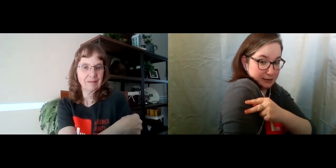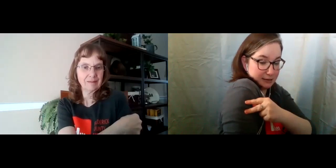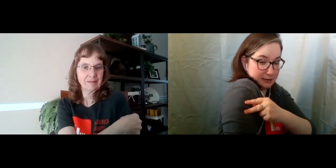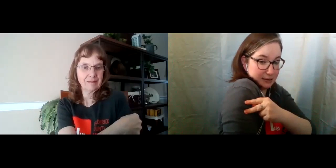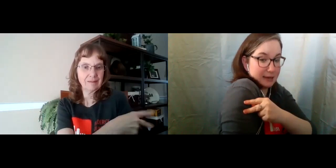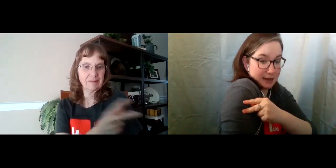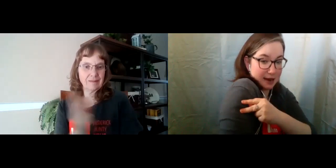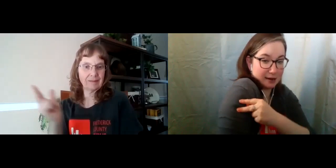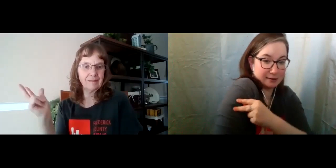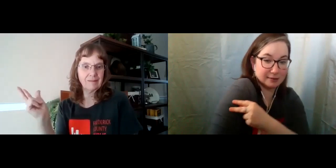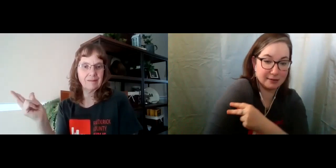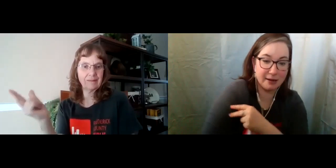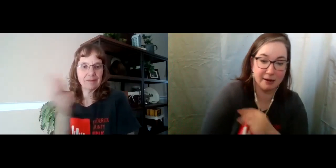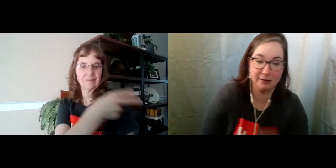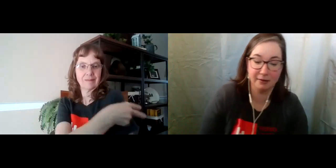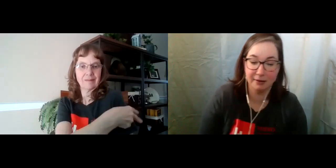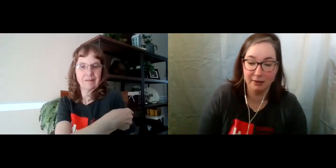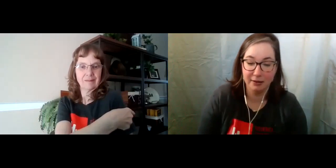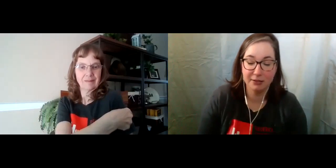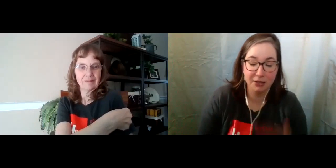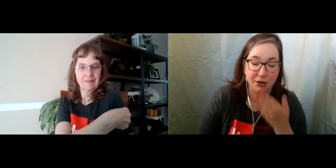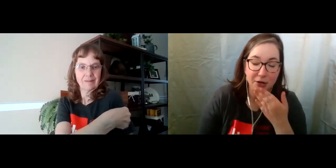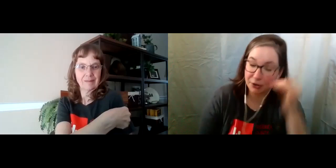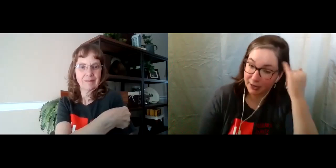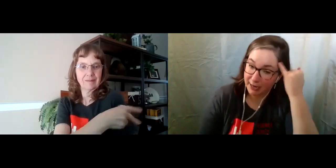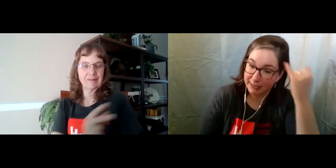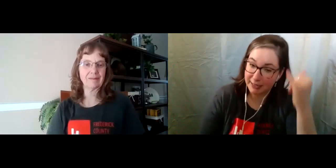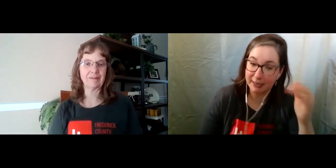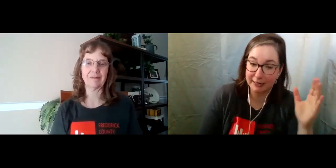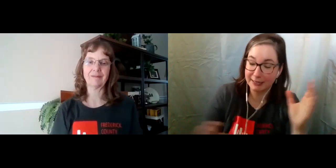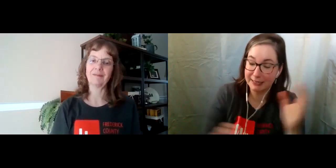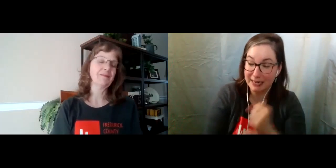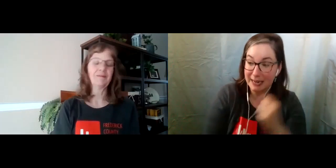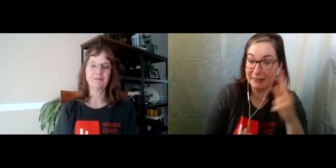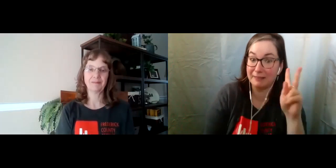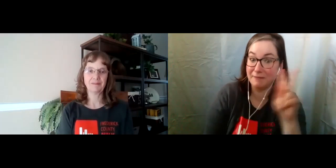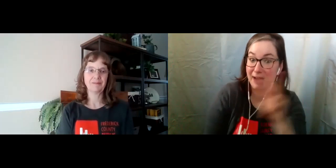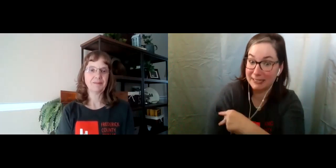Yeah. Yeah. It's a good idea to get the vaccine.